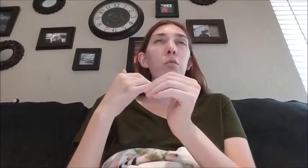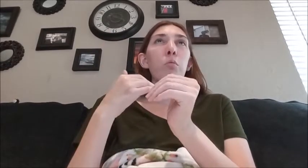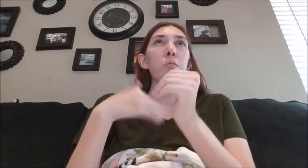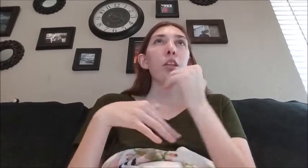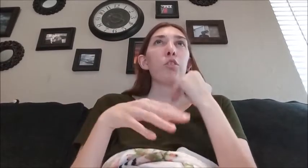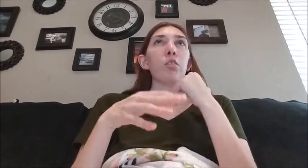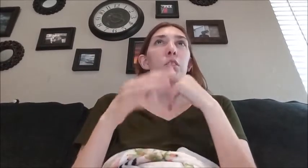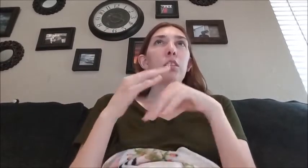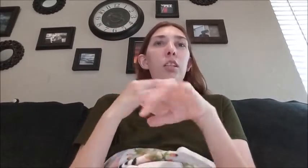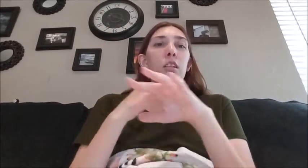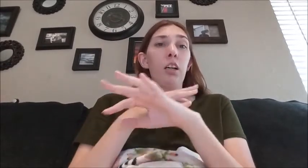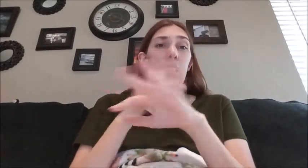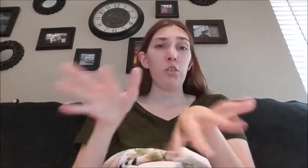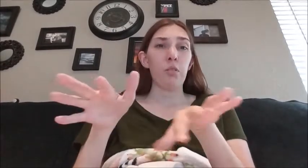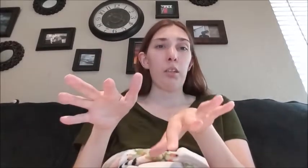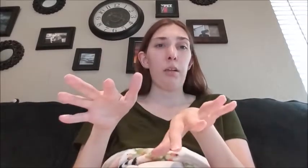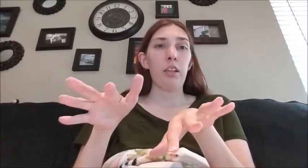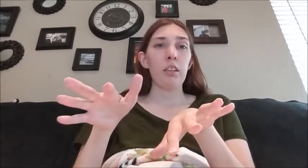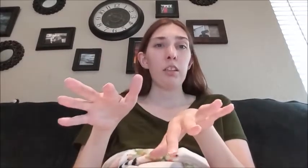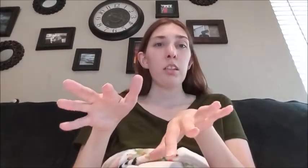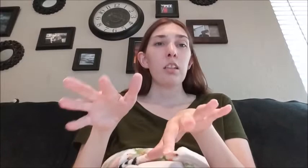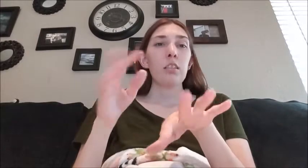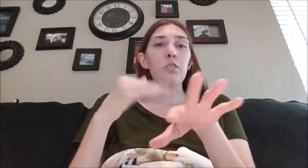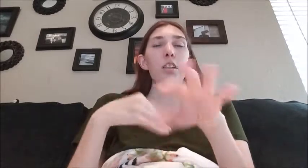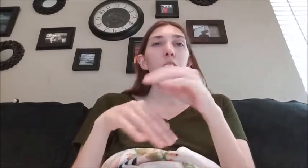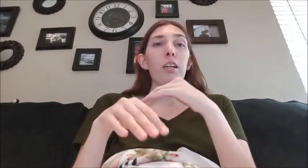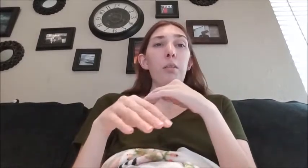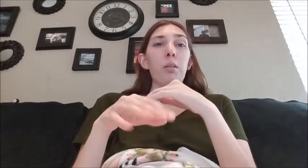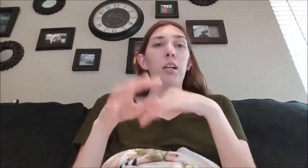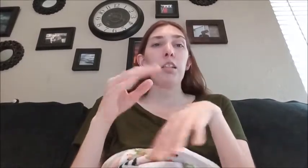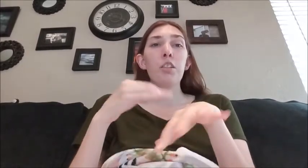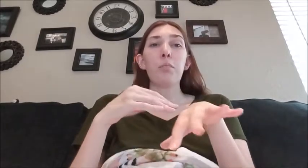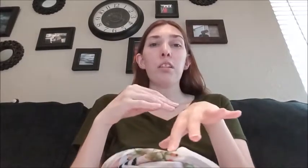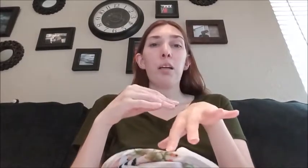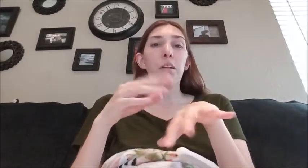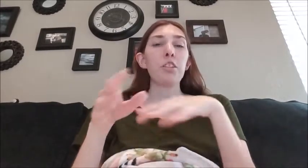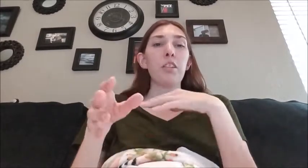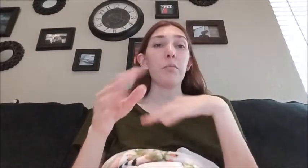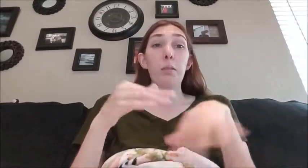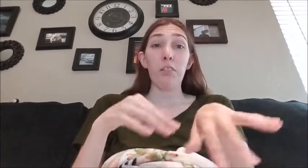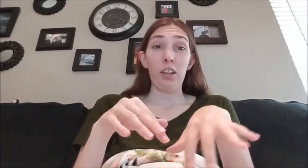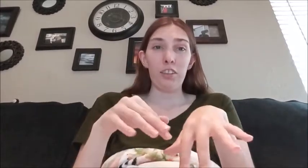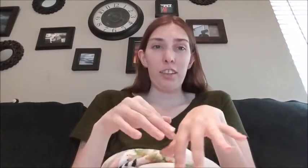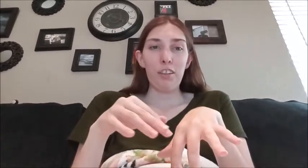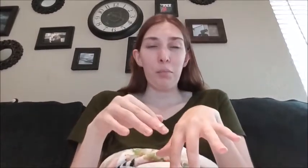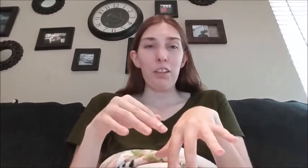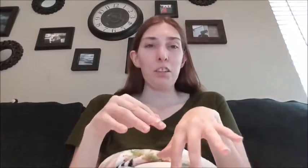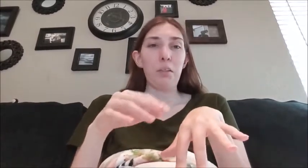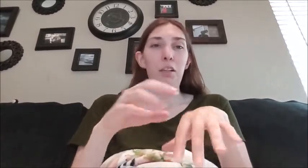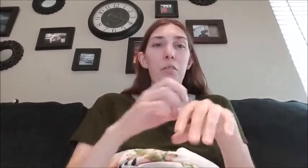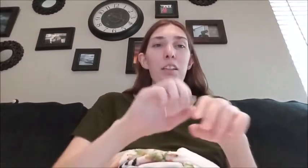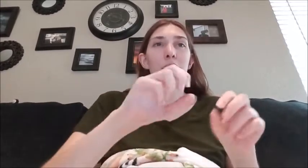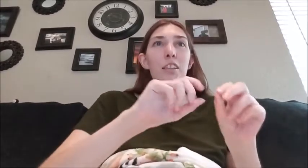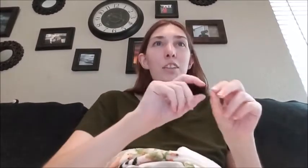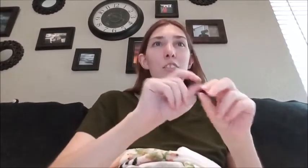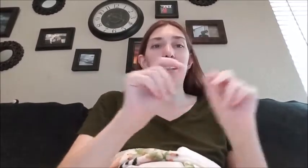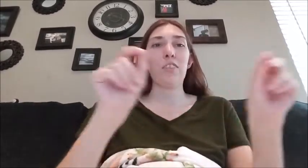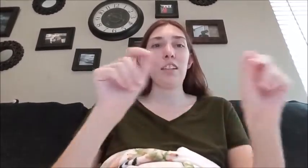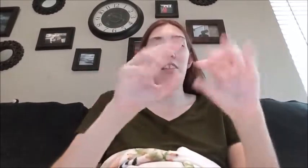once my throat's like a hundred percent better because right now I probably should be I probably shouldn't even be vlogging right now to be honest but I don't want to like write everything out